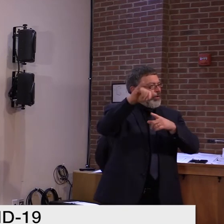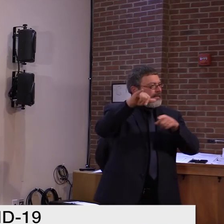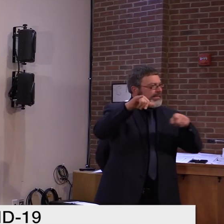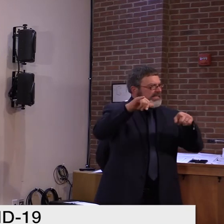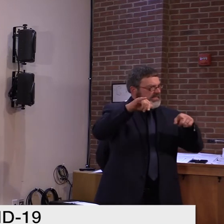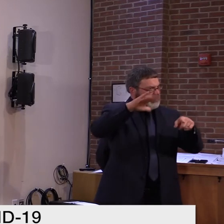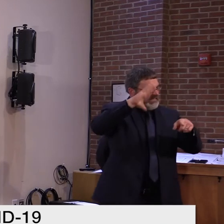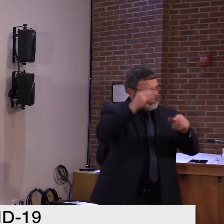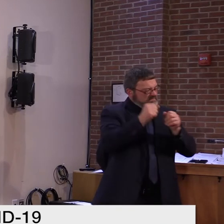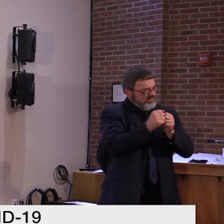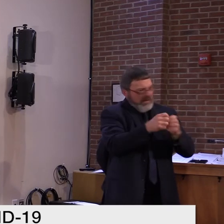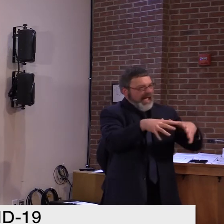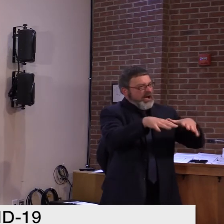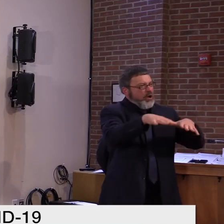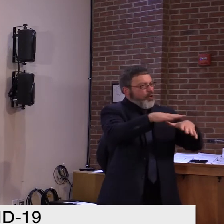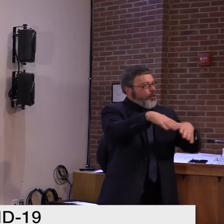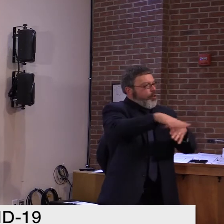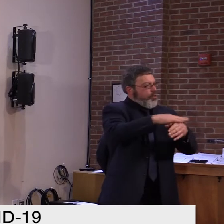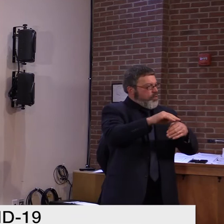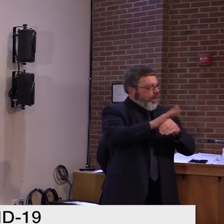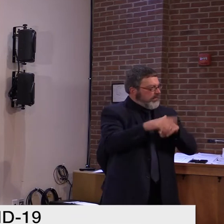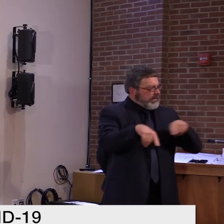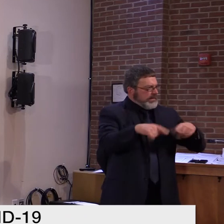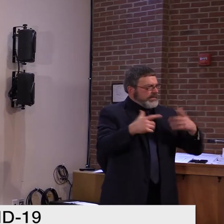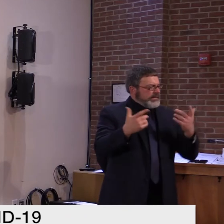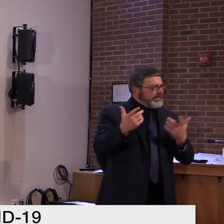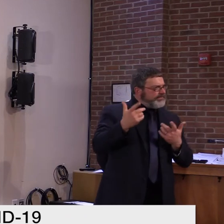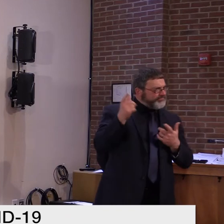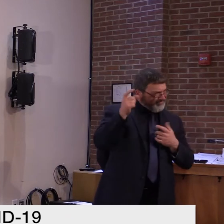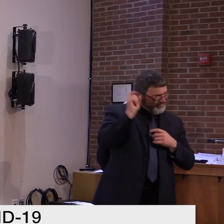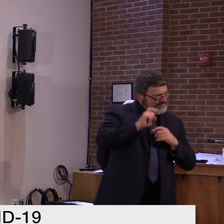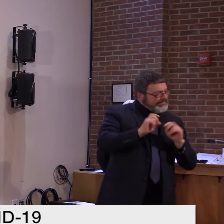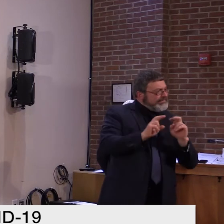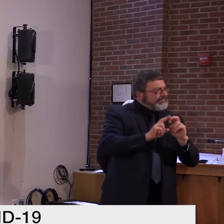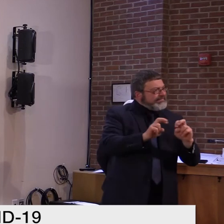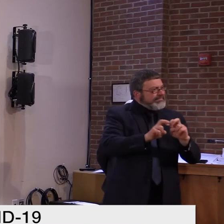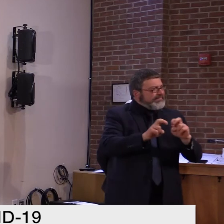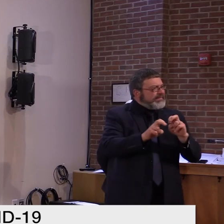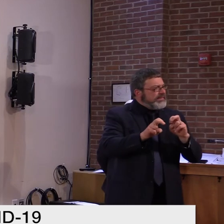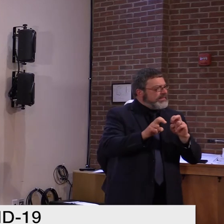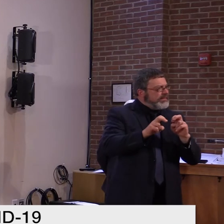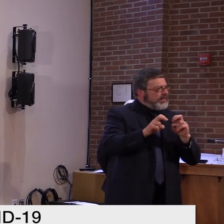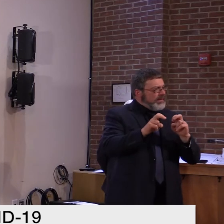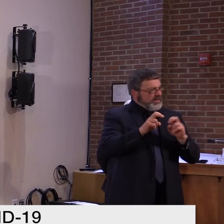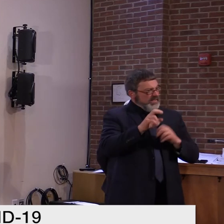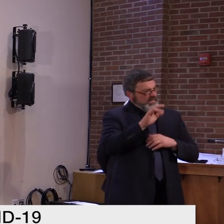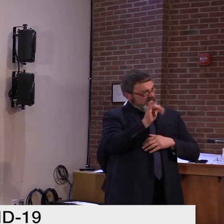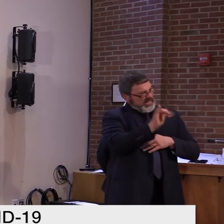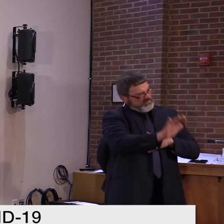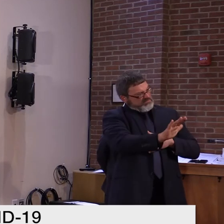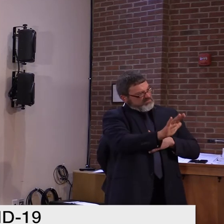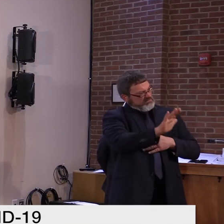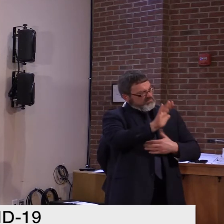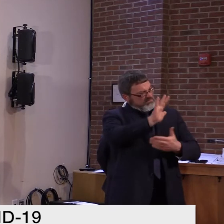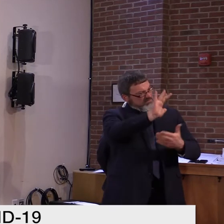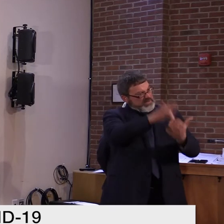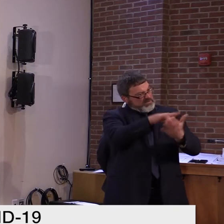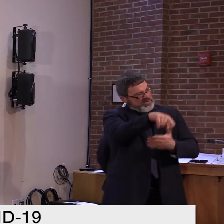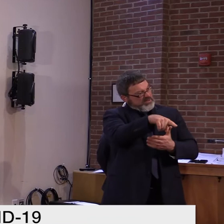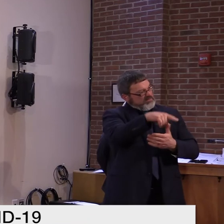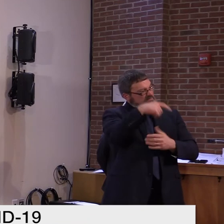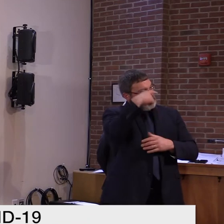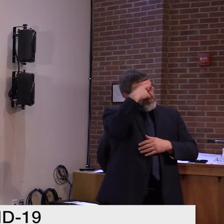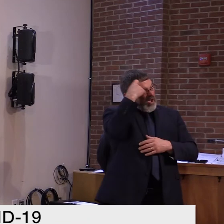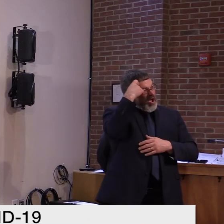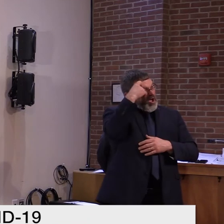at the upcropping, are there geographic locations that appear worse than others? For example, is it Washington County, central Vermont? Is it Chitton County?